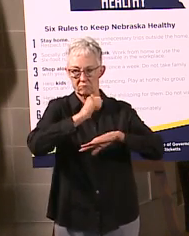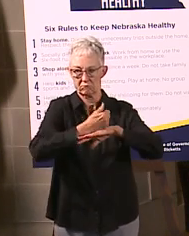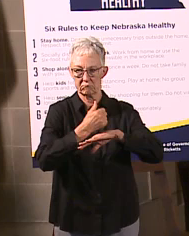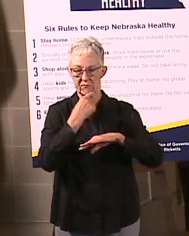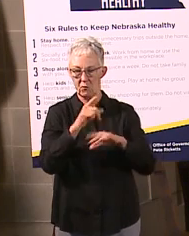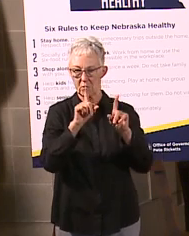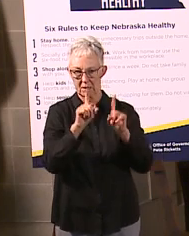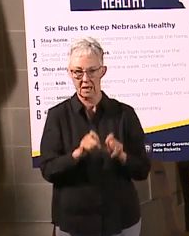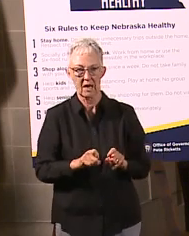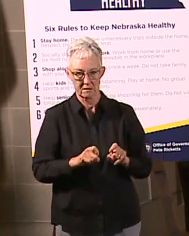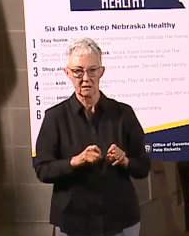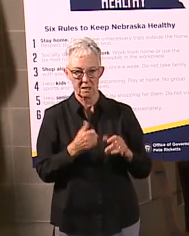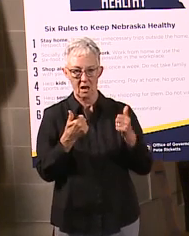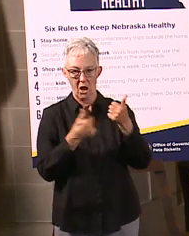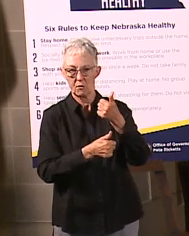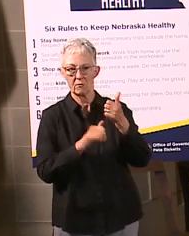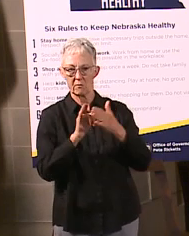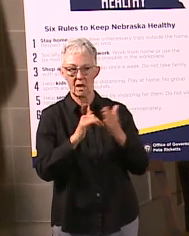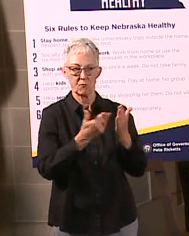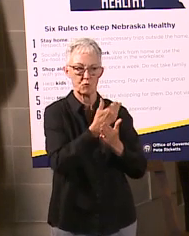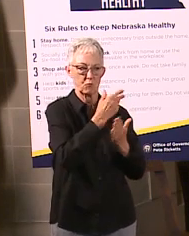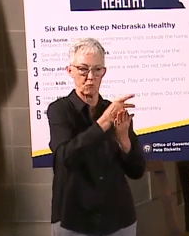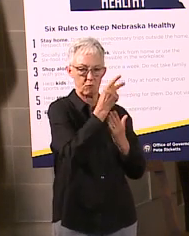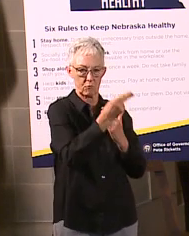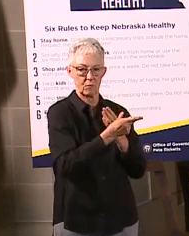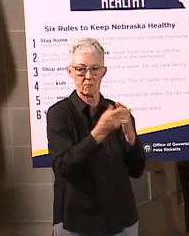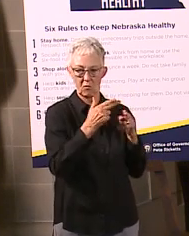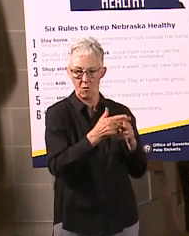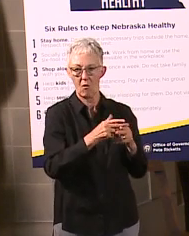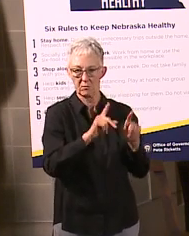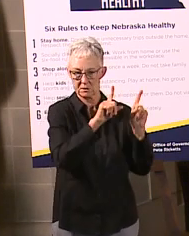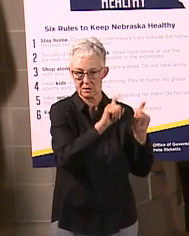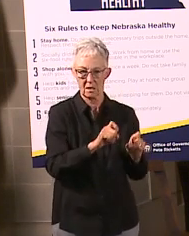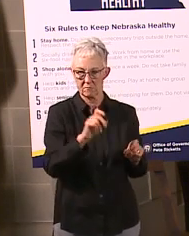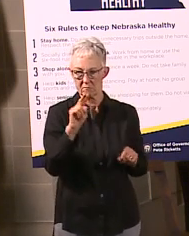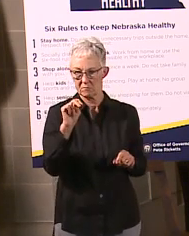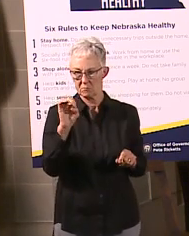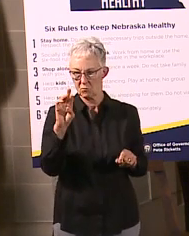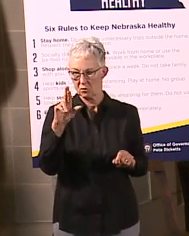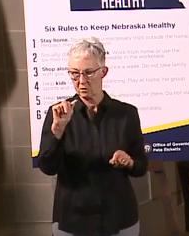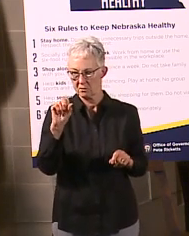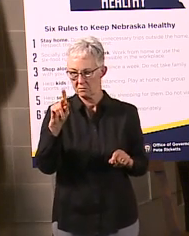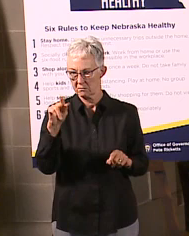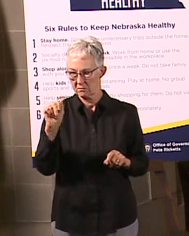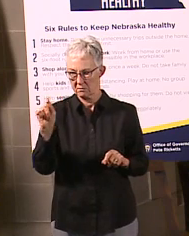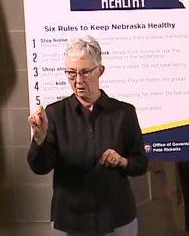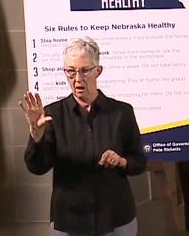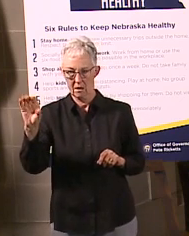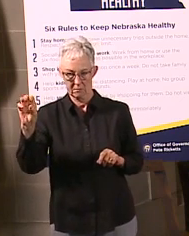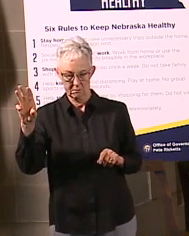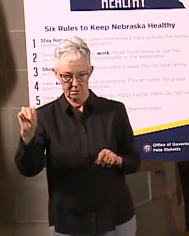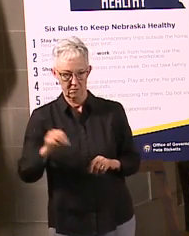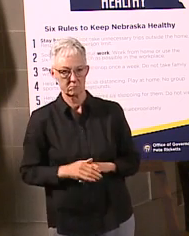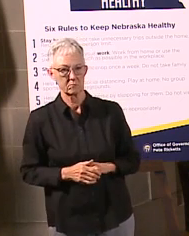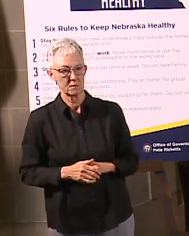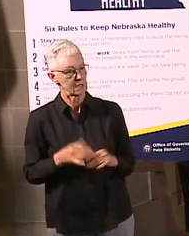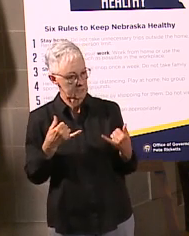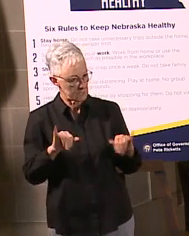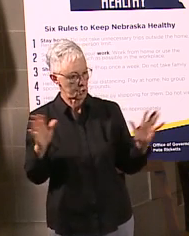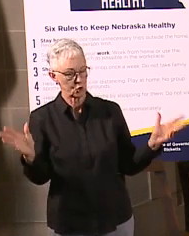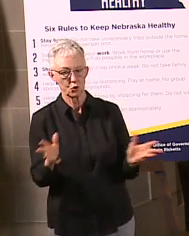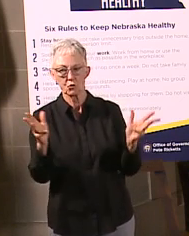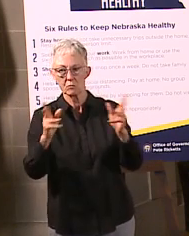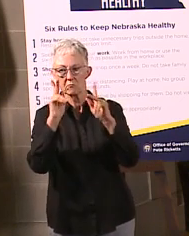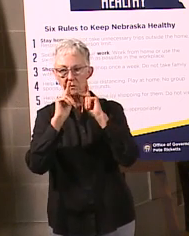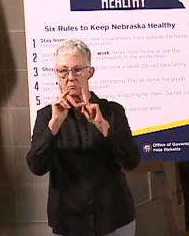get that out and running right now, too. So great stuff going on here with regard to Test Nebraska. We encourage people to sign up, testnebraska